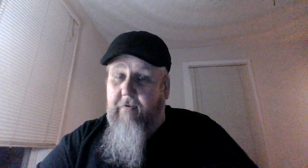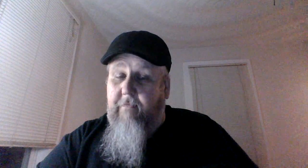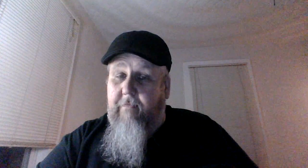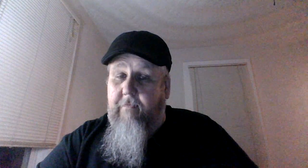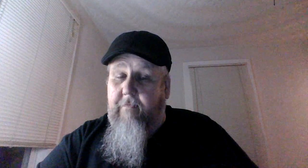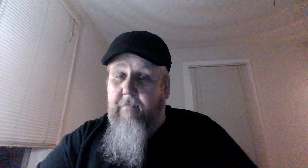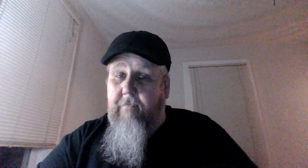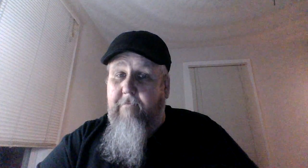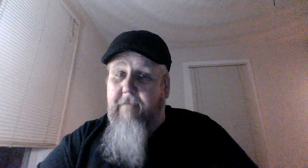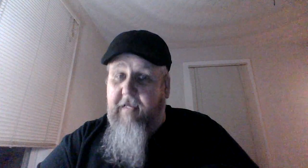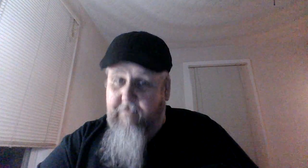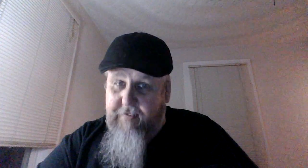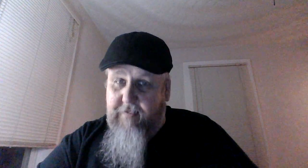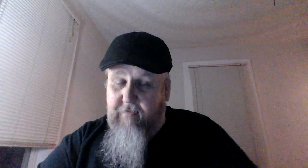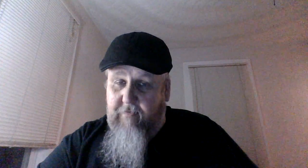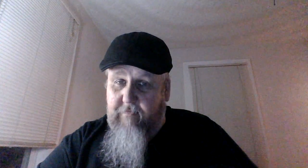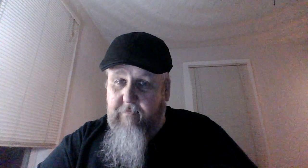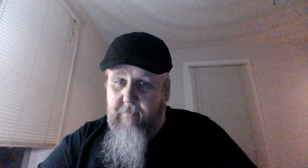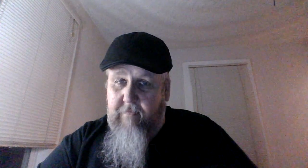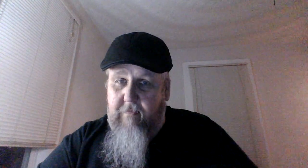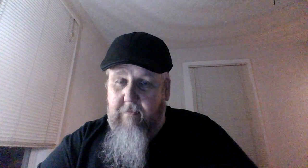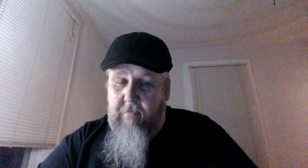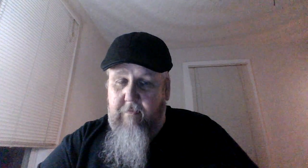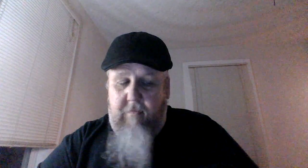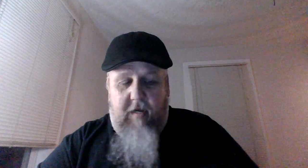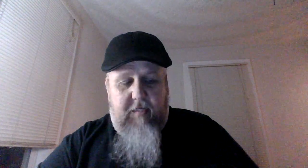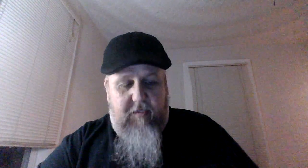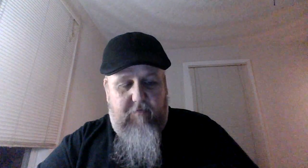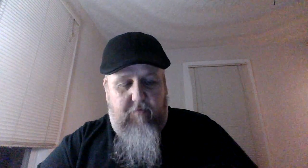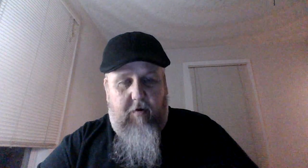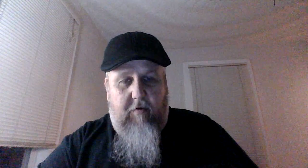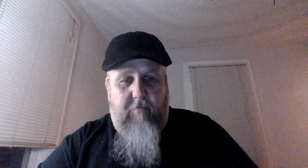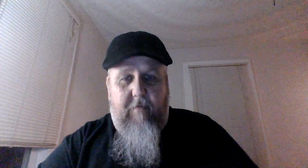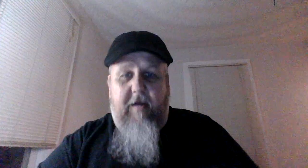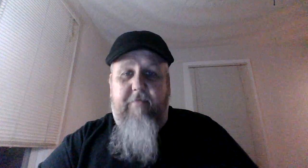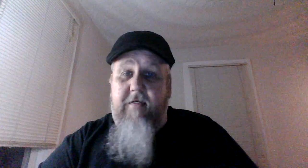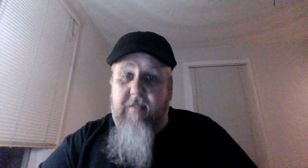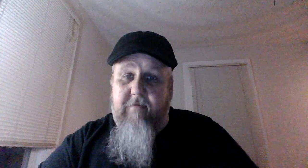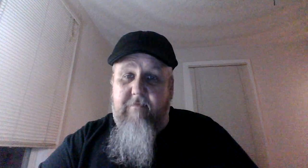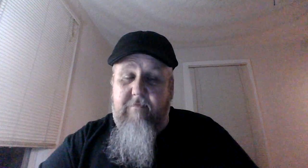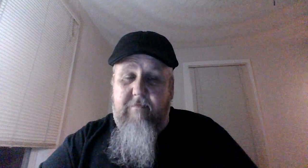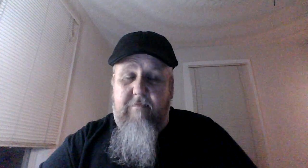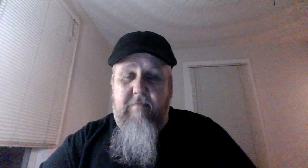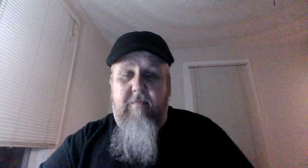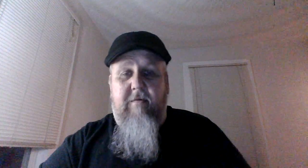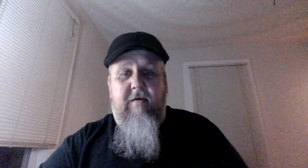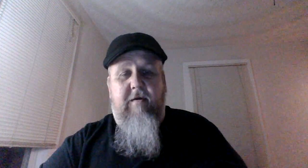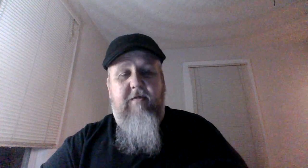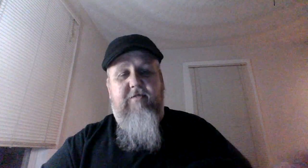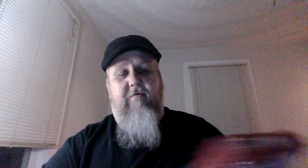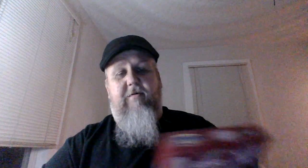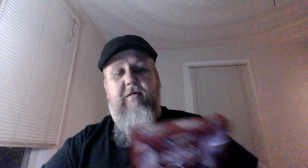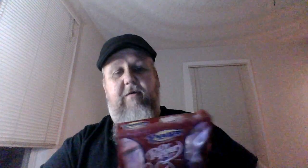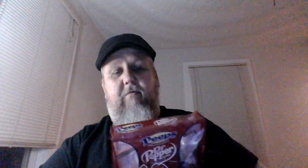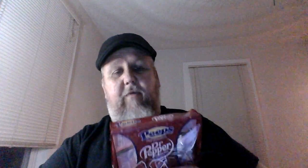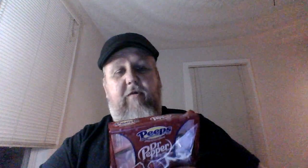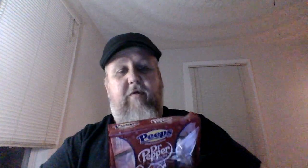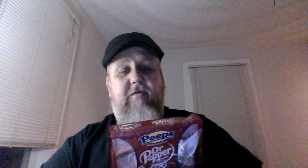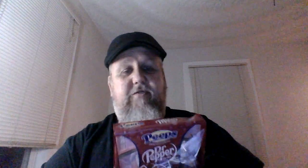peeps I give you all my opinion so we're going to